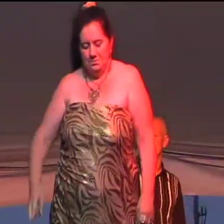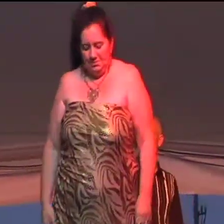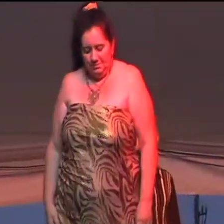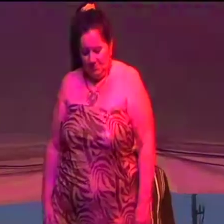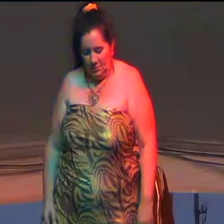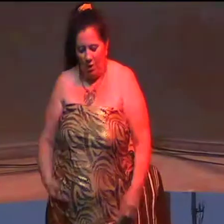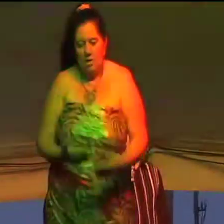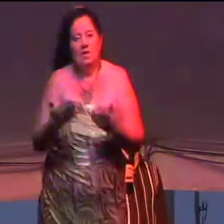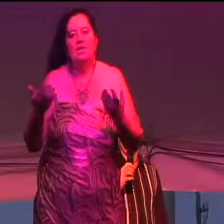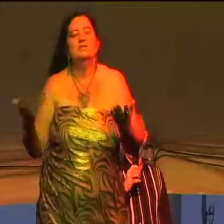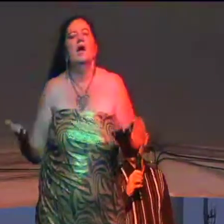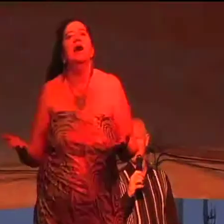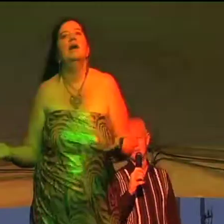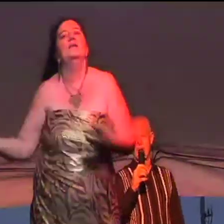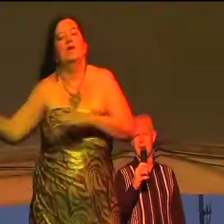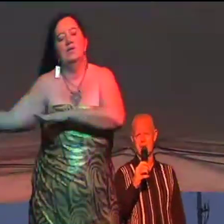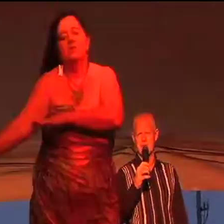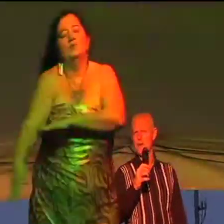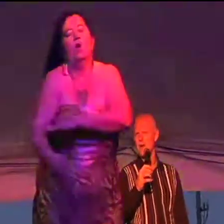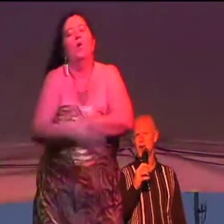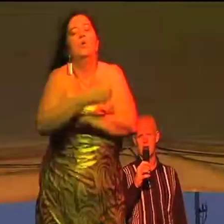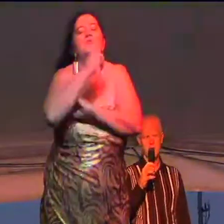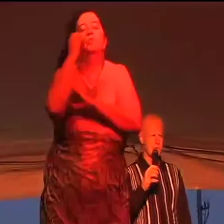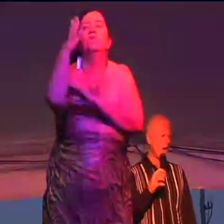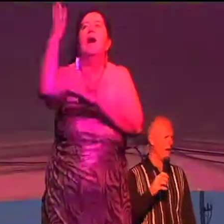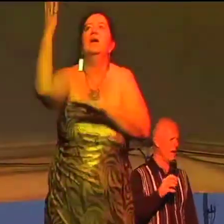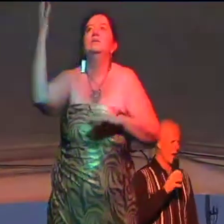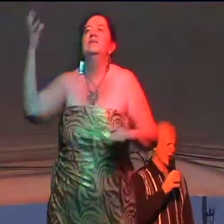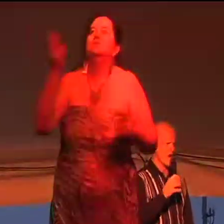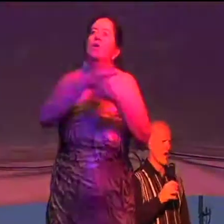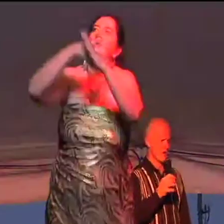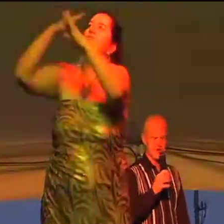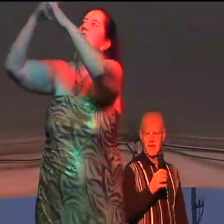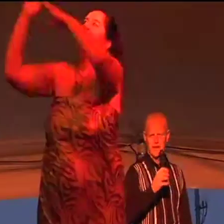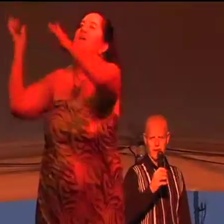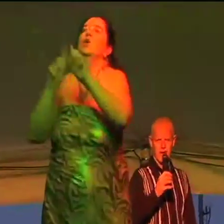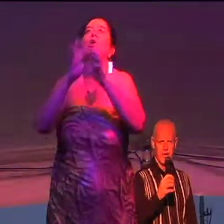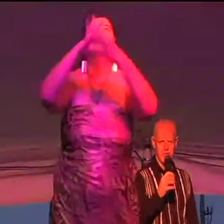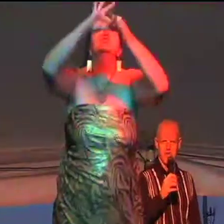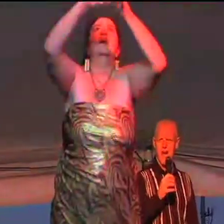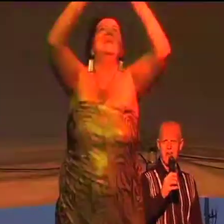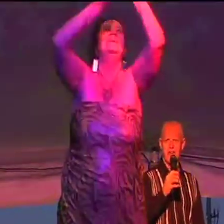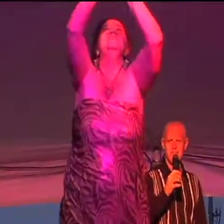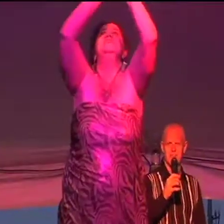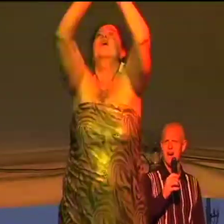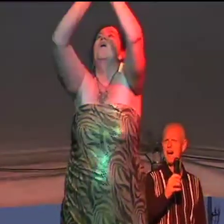We're all mad at night, my very souls are quiet And join a single shining star